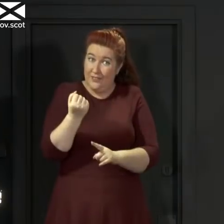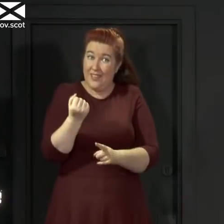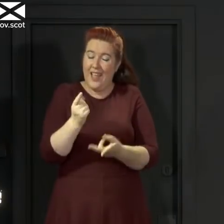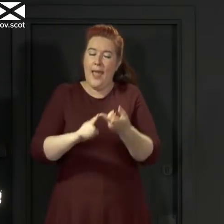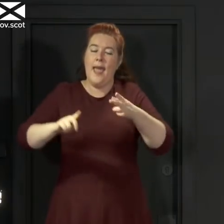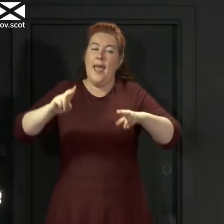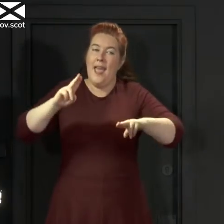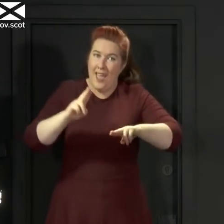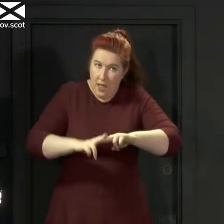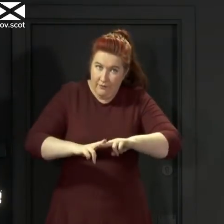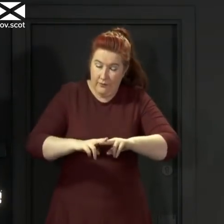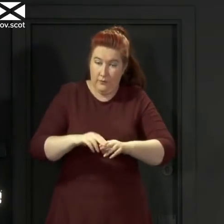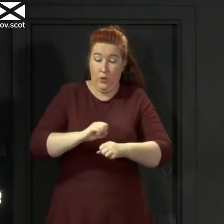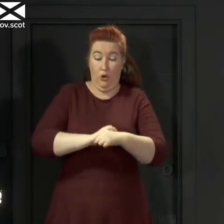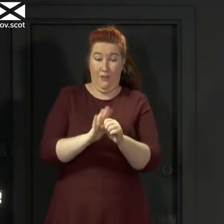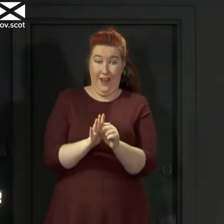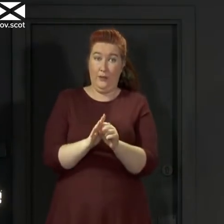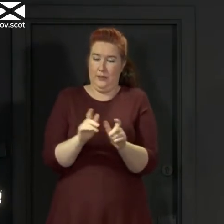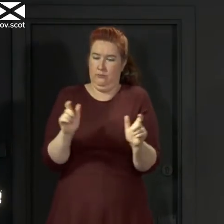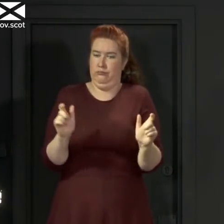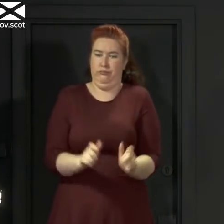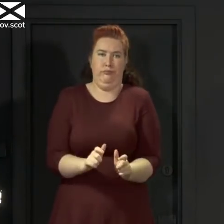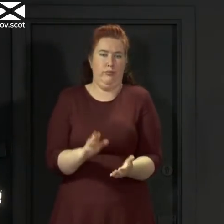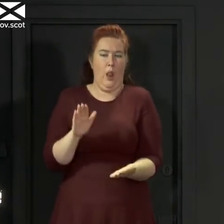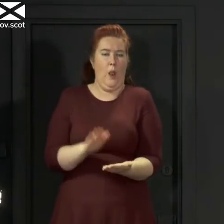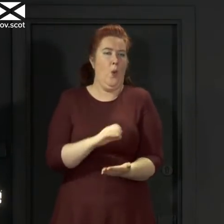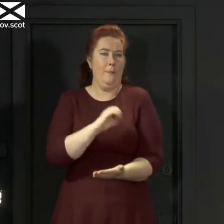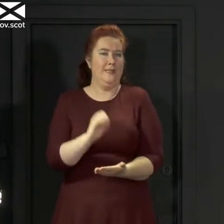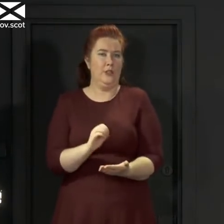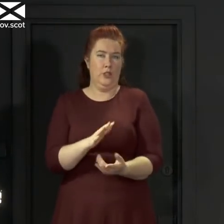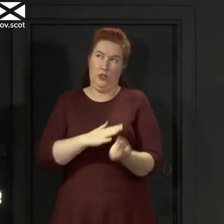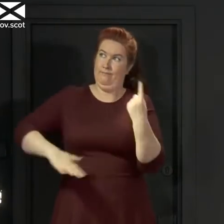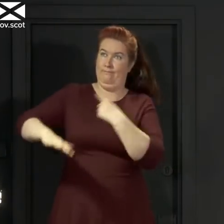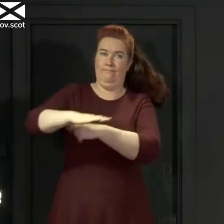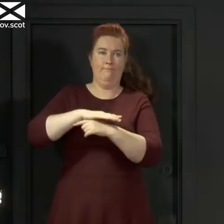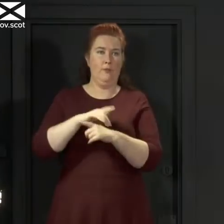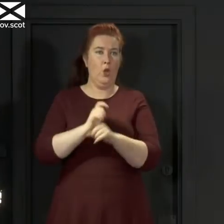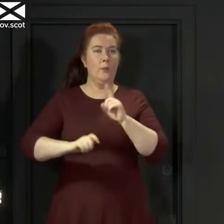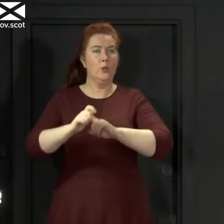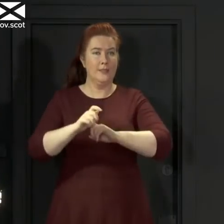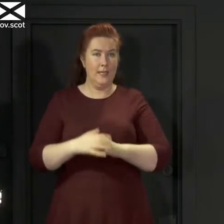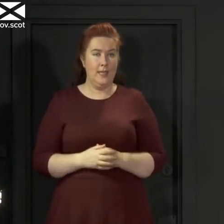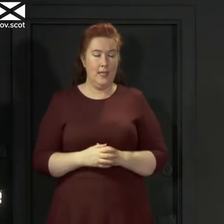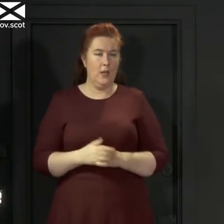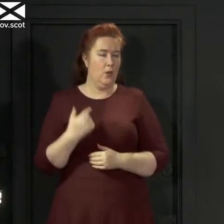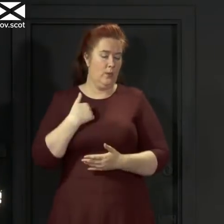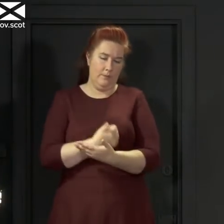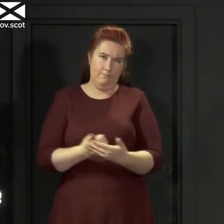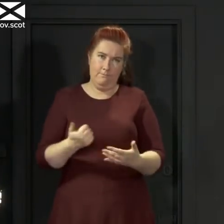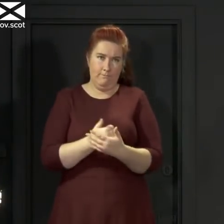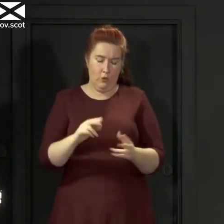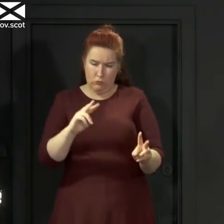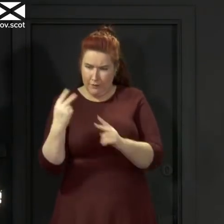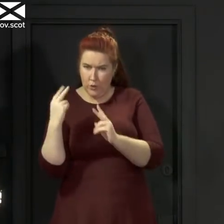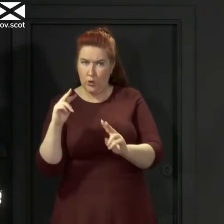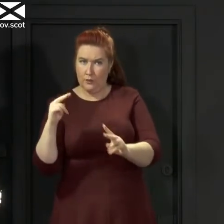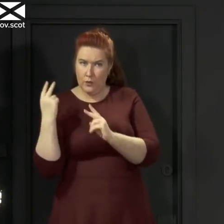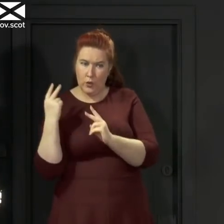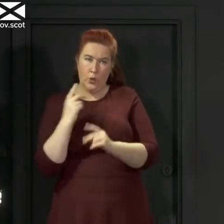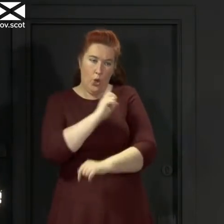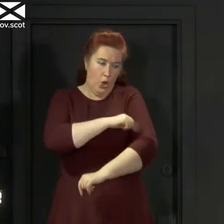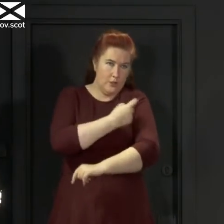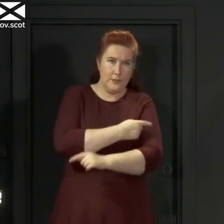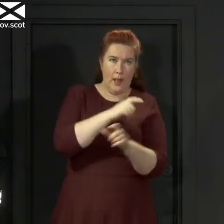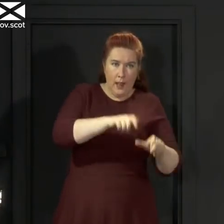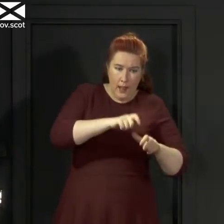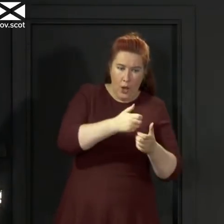of COVID in the community remain very low. Now, obviously, we'll continue to review the data for new cases and hospital admissions, amongst